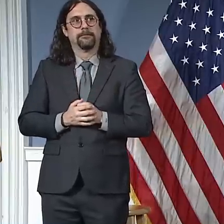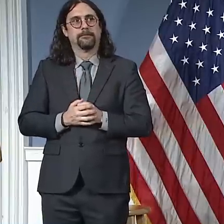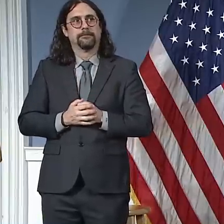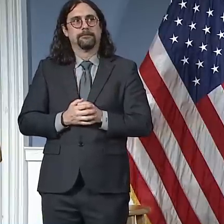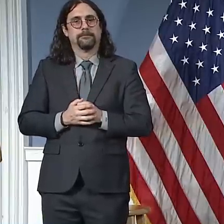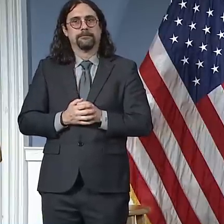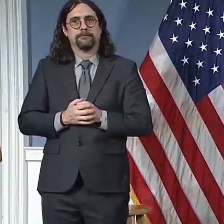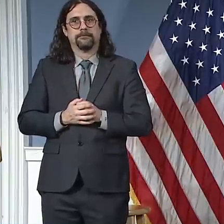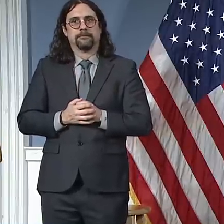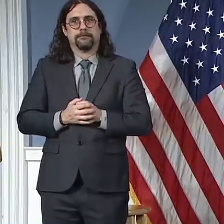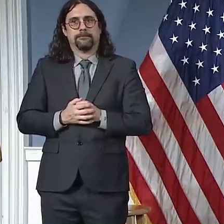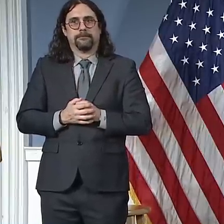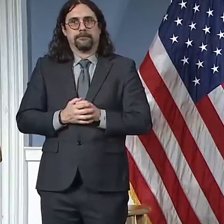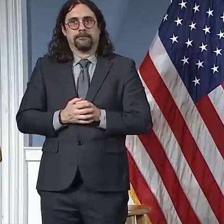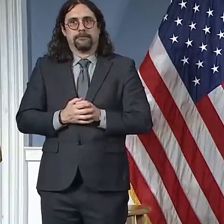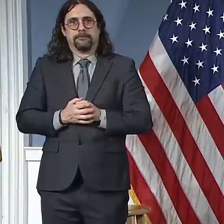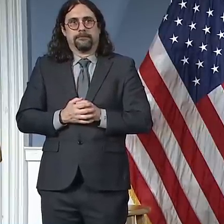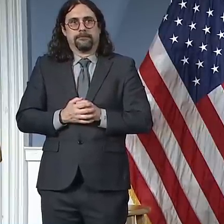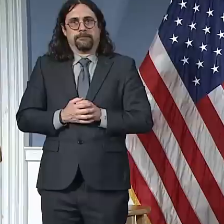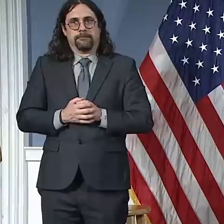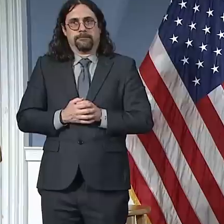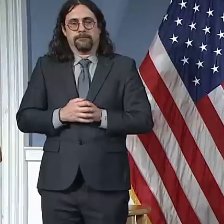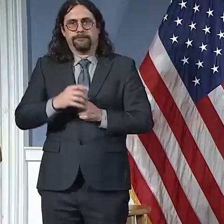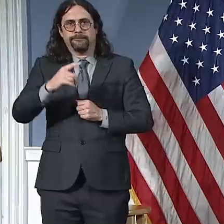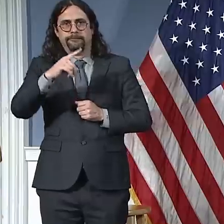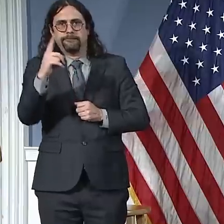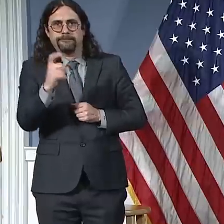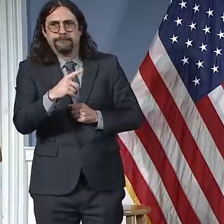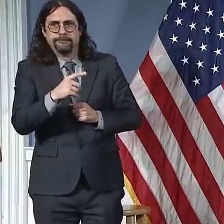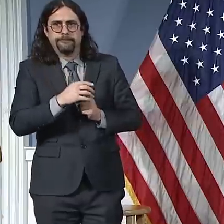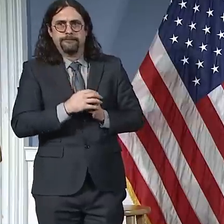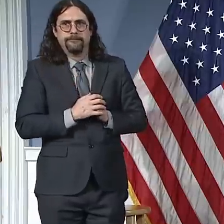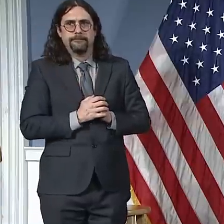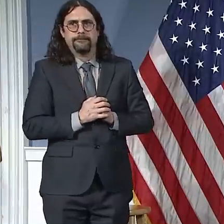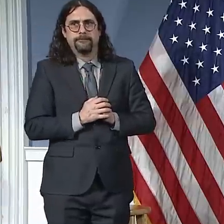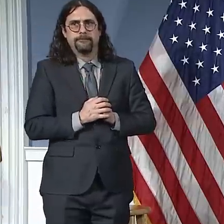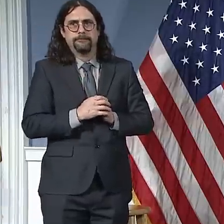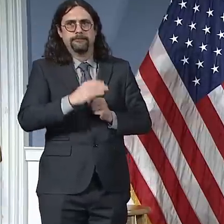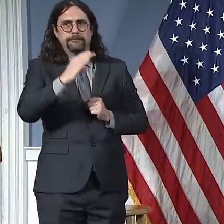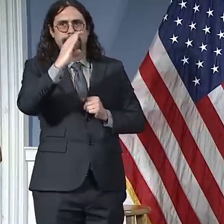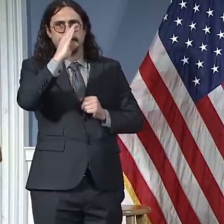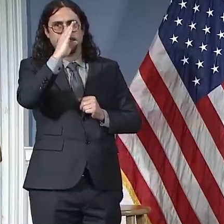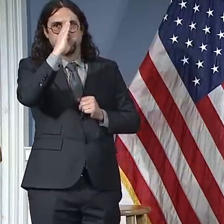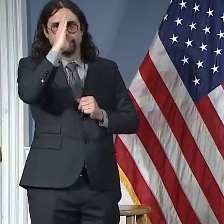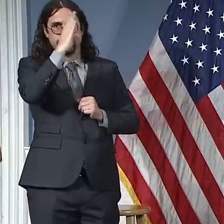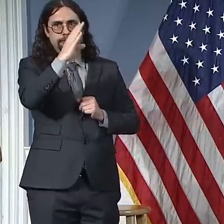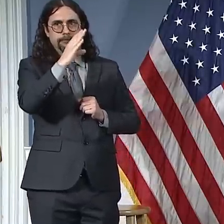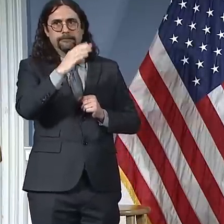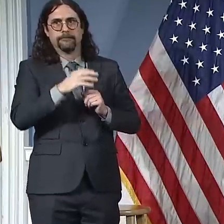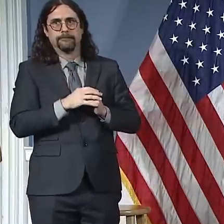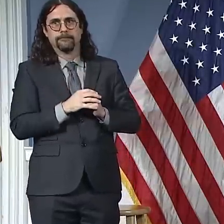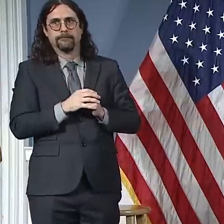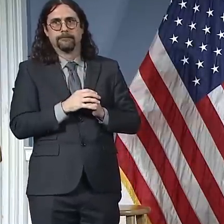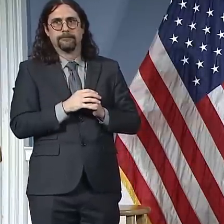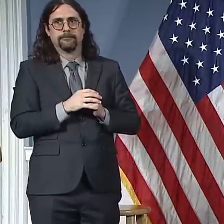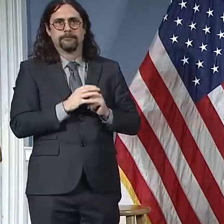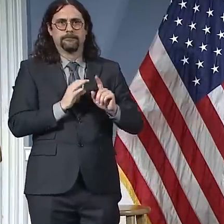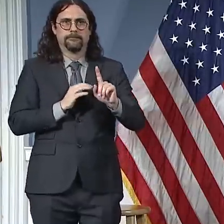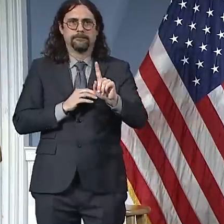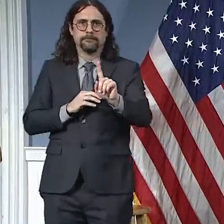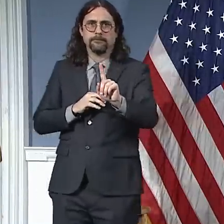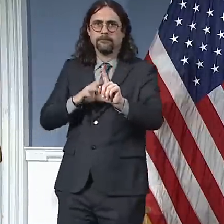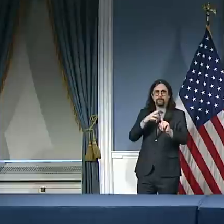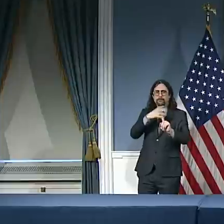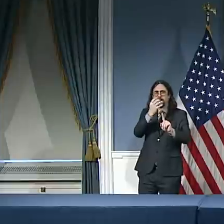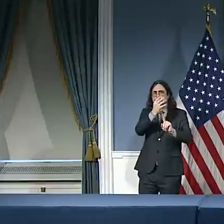Hi, all. Just a quick note at the top. We ask that everyone limit their questions to no more than two, including follow-ups. This allows us to be